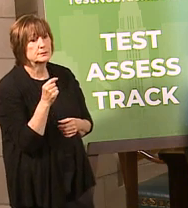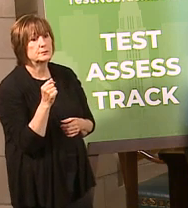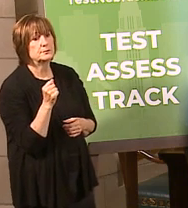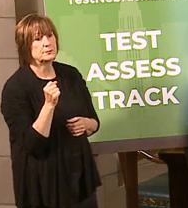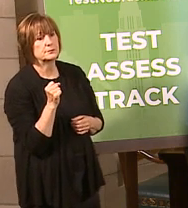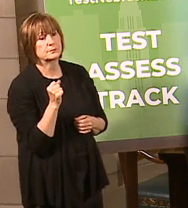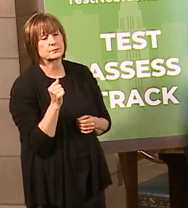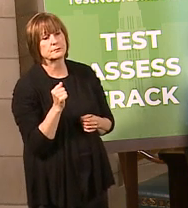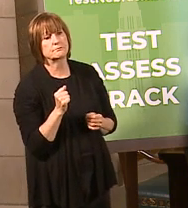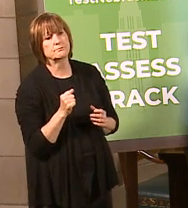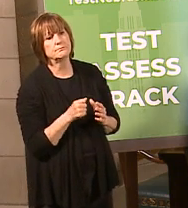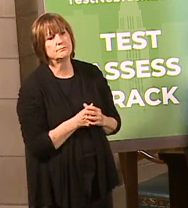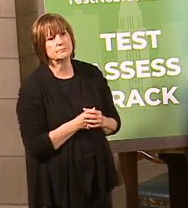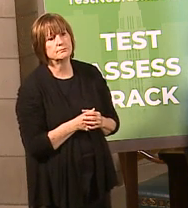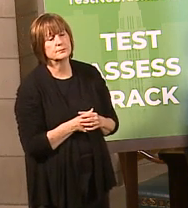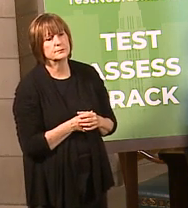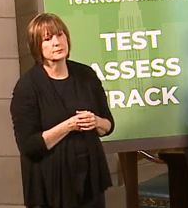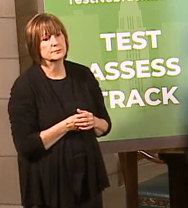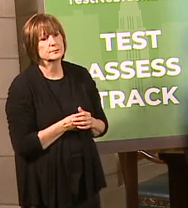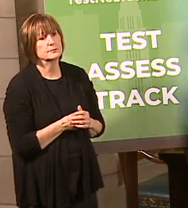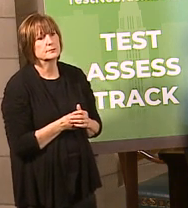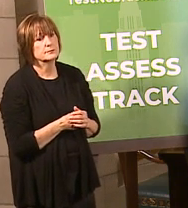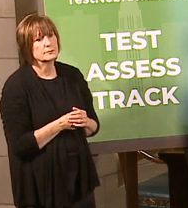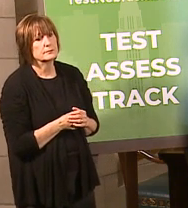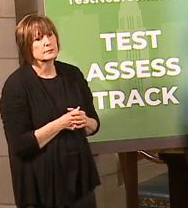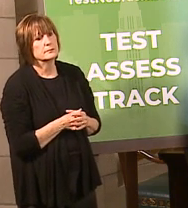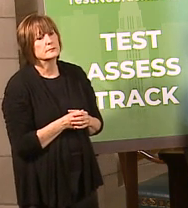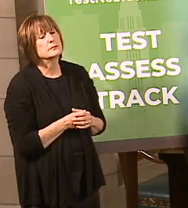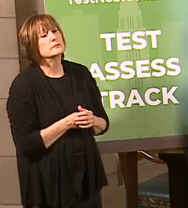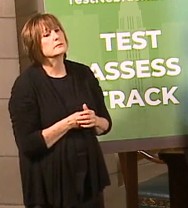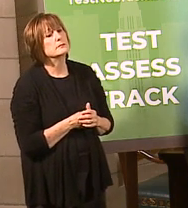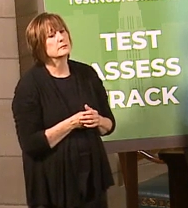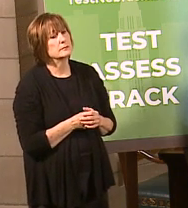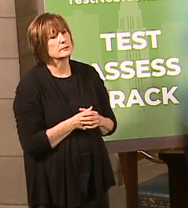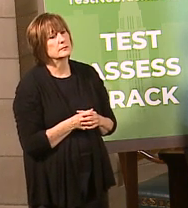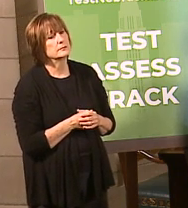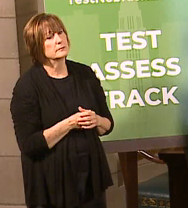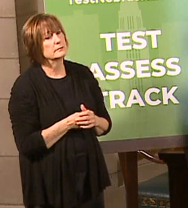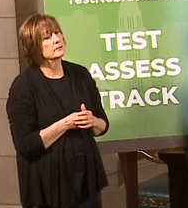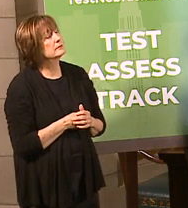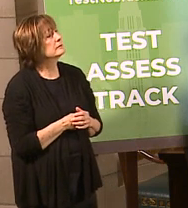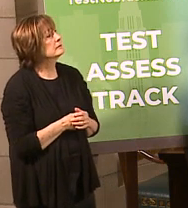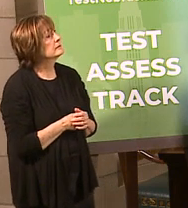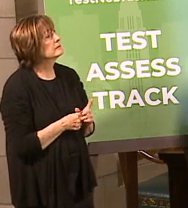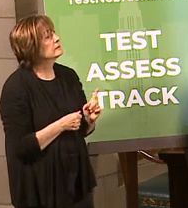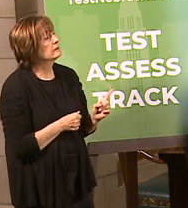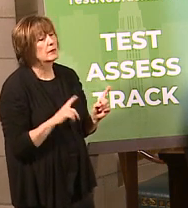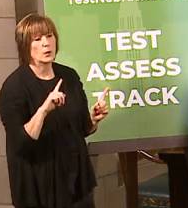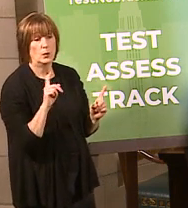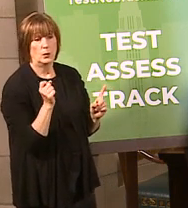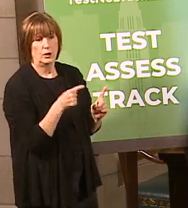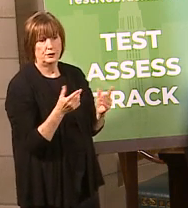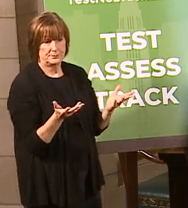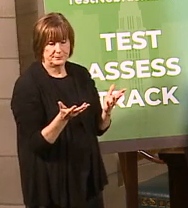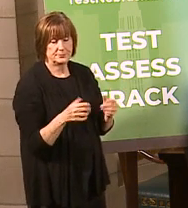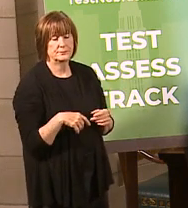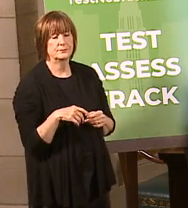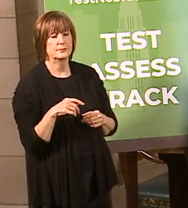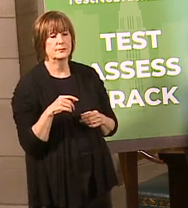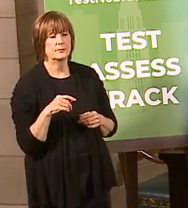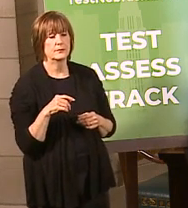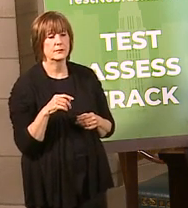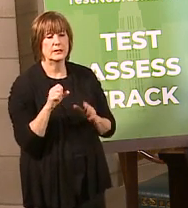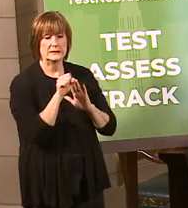get through 75% of unemployment claims in 21 to 28 days. Are we meeting that goal? So the question was from Liliana,